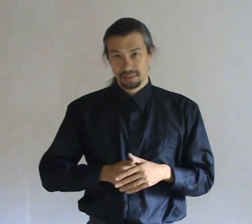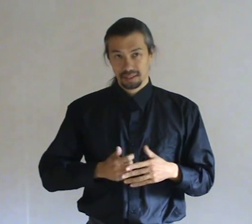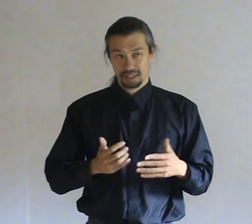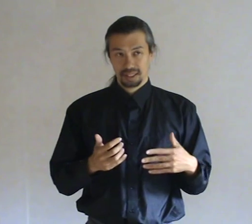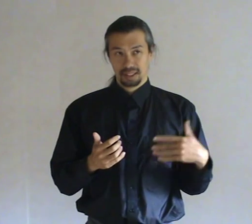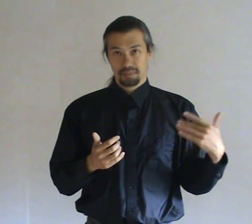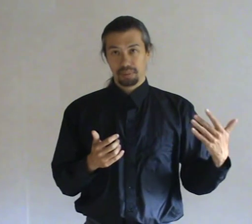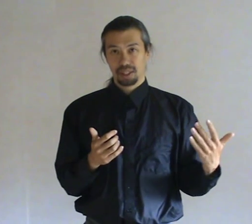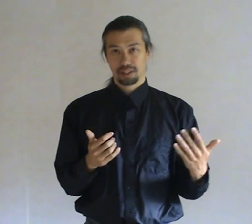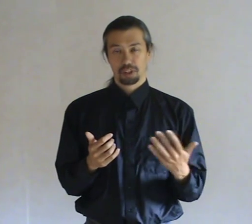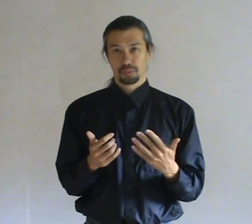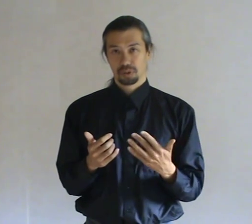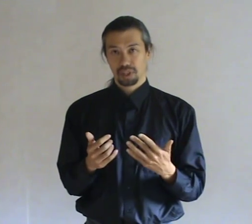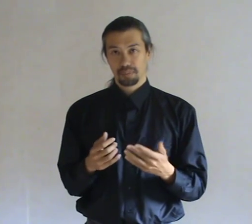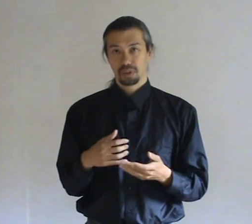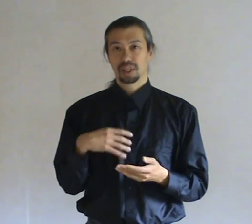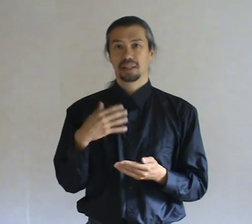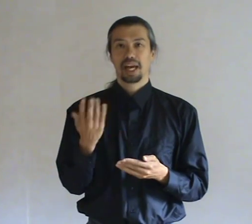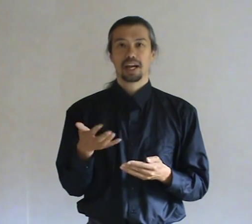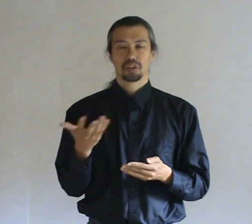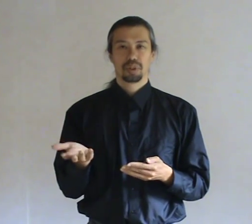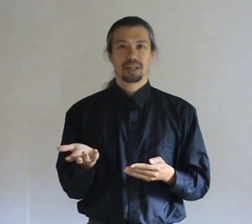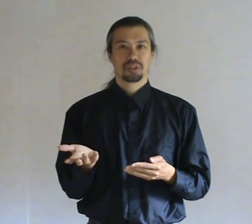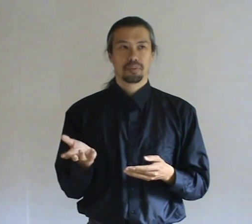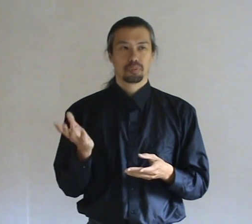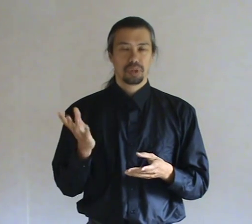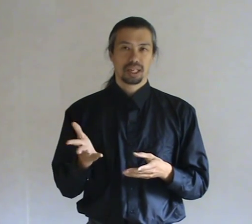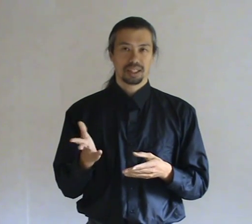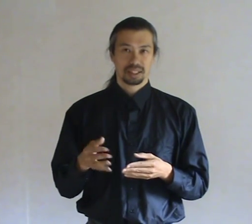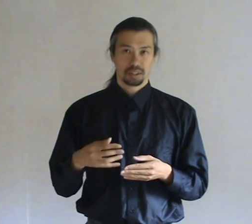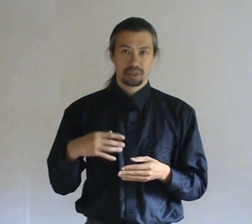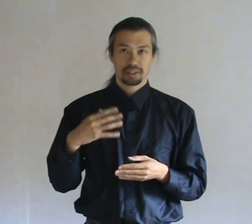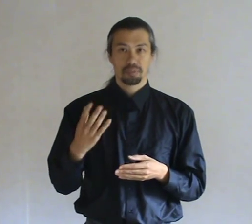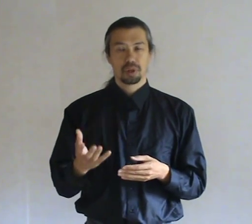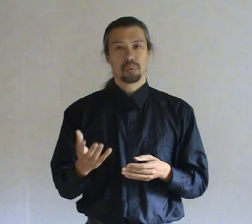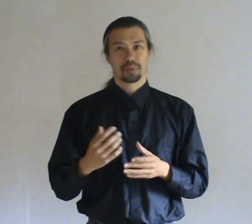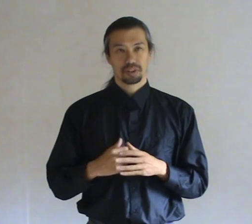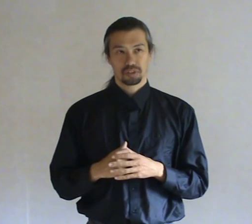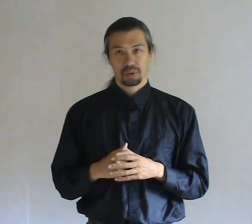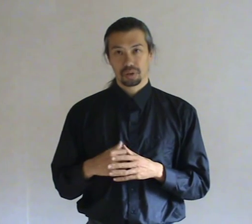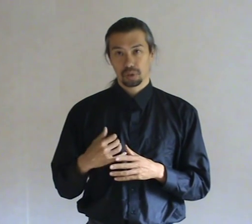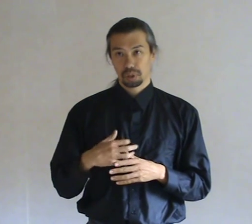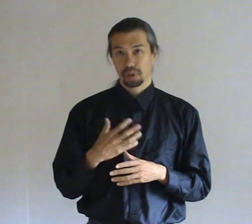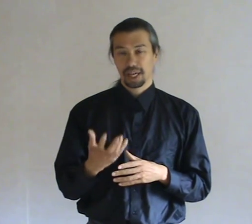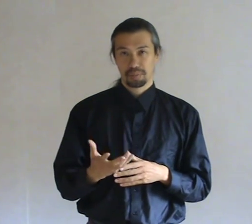And by being invisible to them. You can act without them realizing it. Without them knowing what is going on. What will happen.